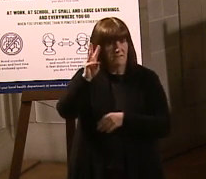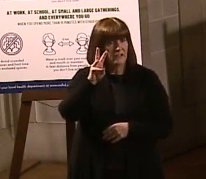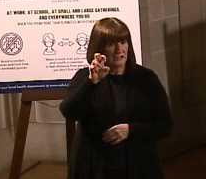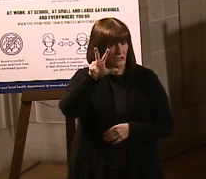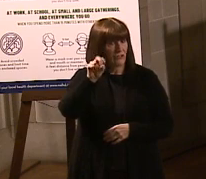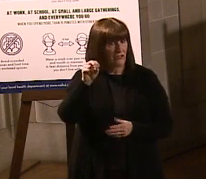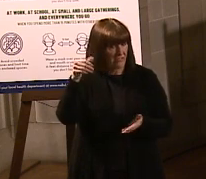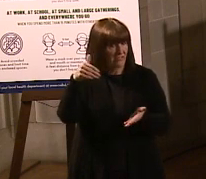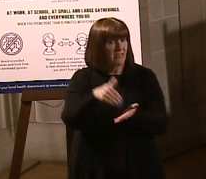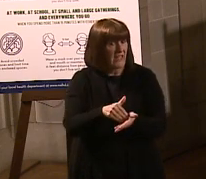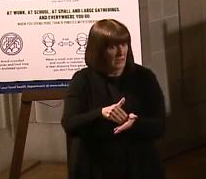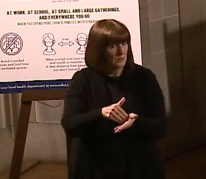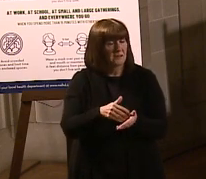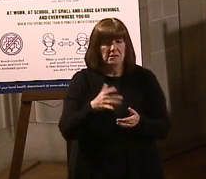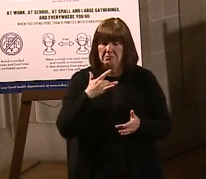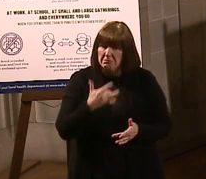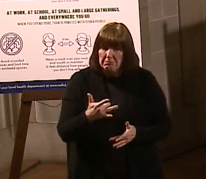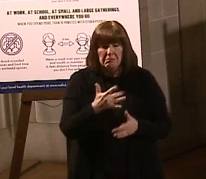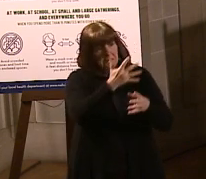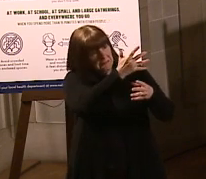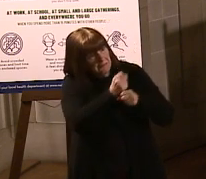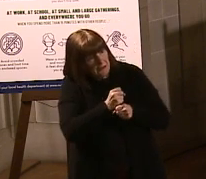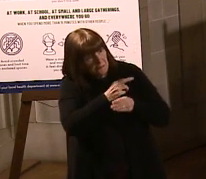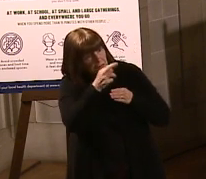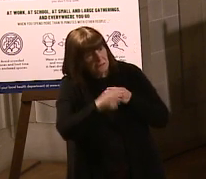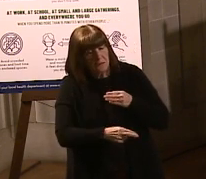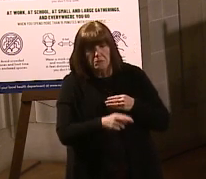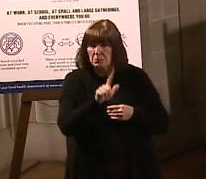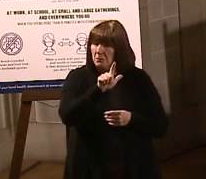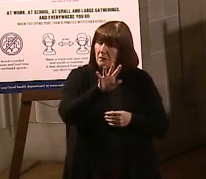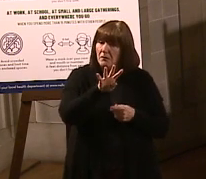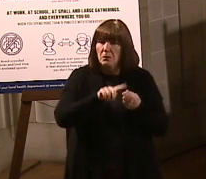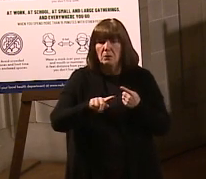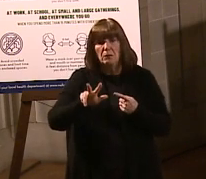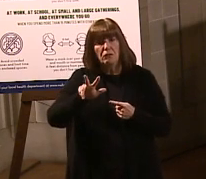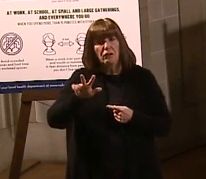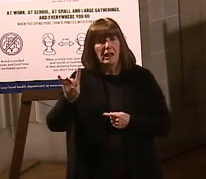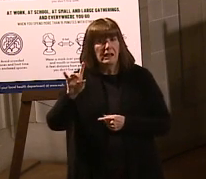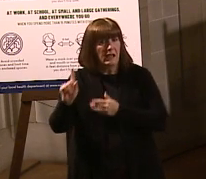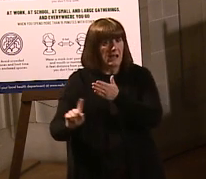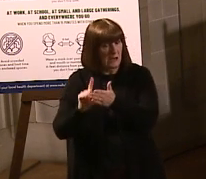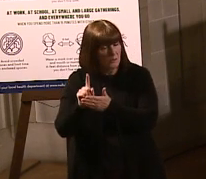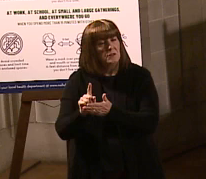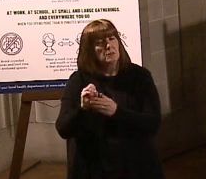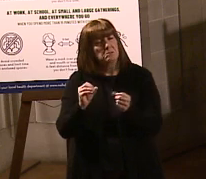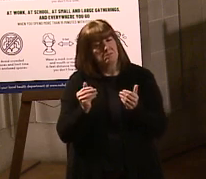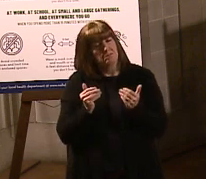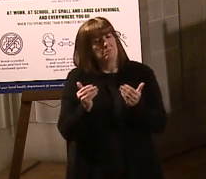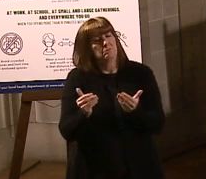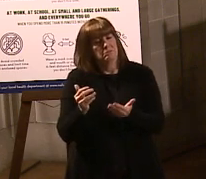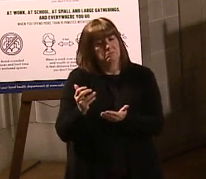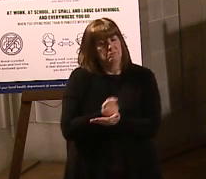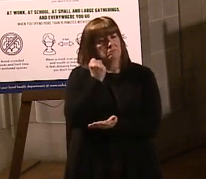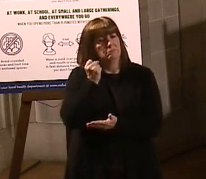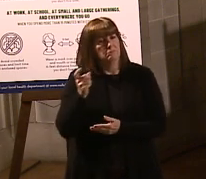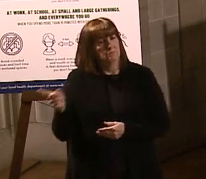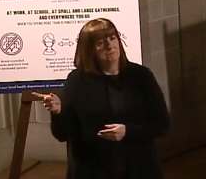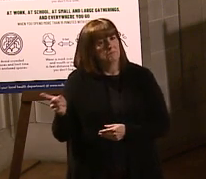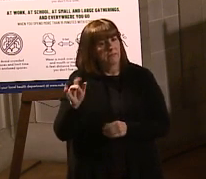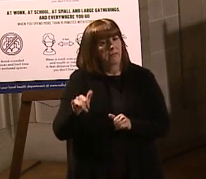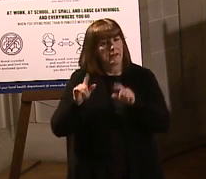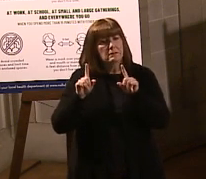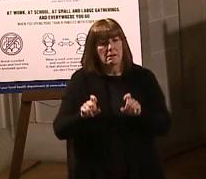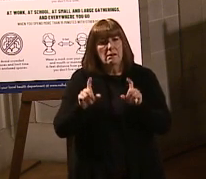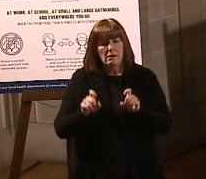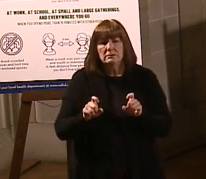quick turnaround times at 24 to 48 hours. So please continue to take advantage of Test Nebraska. It's free. It's